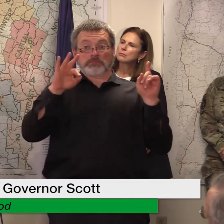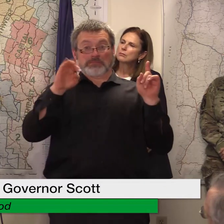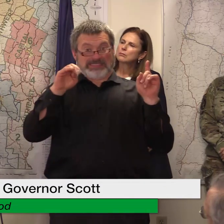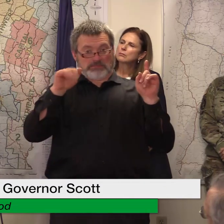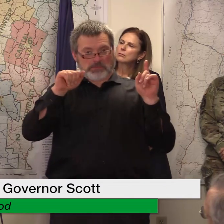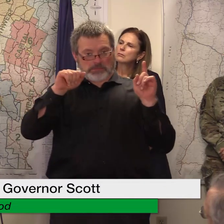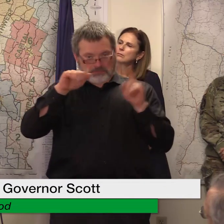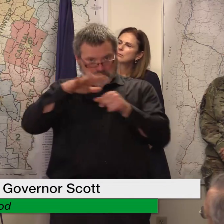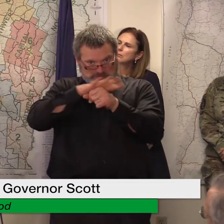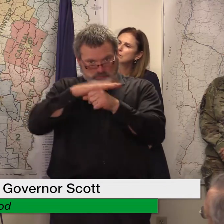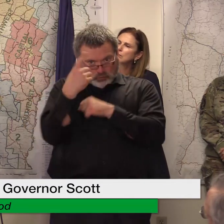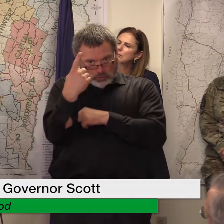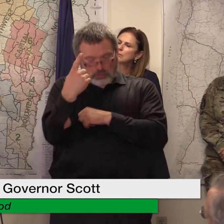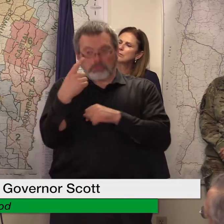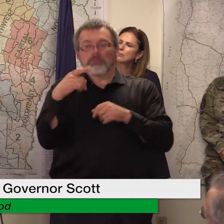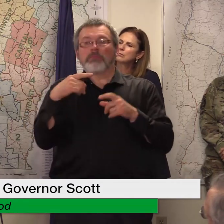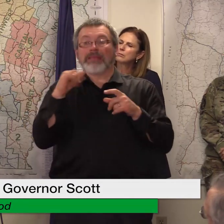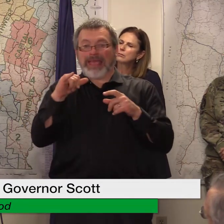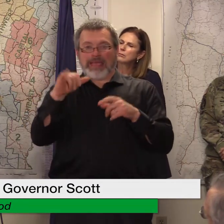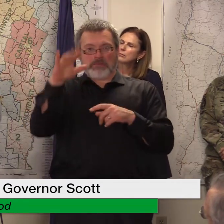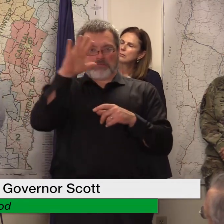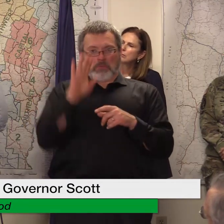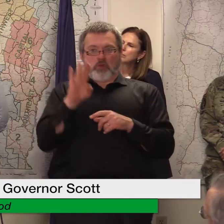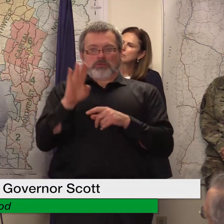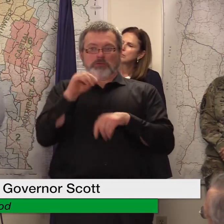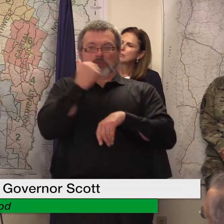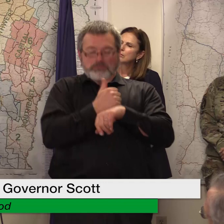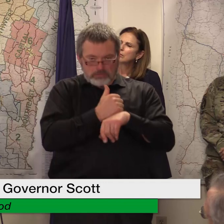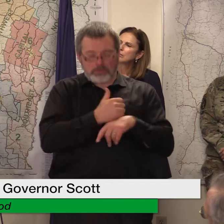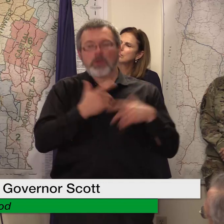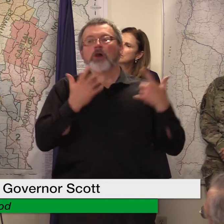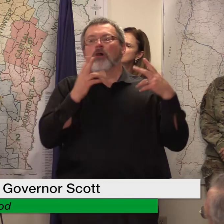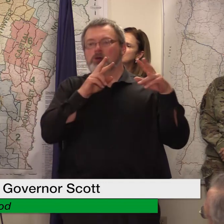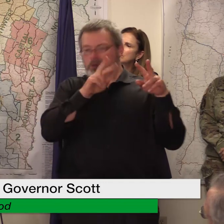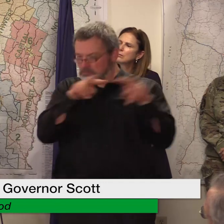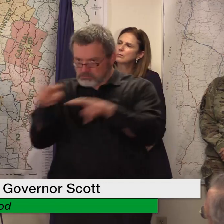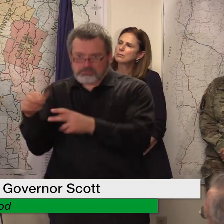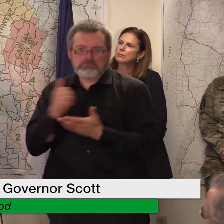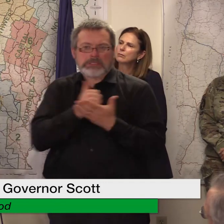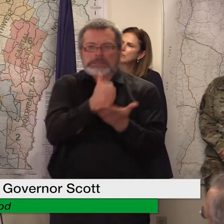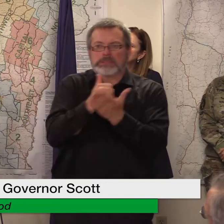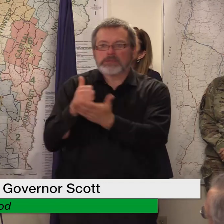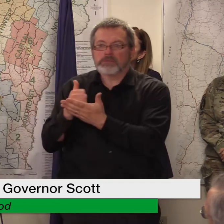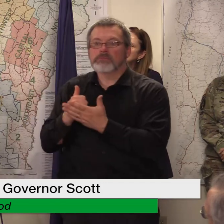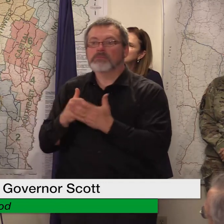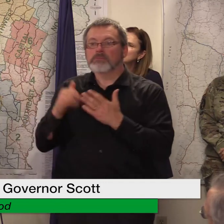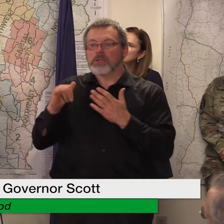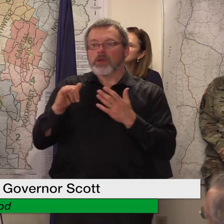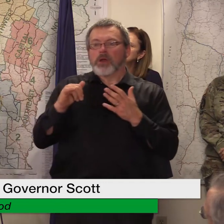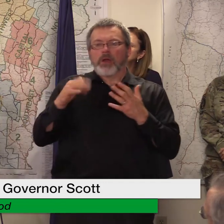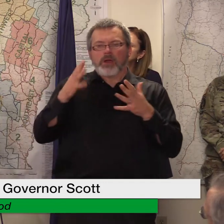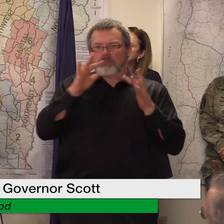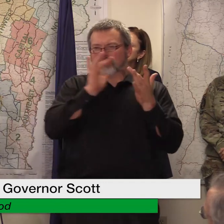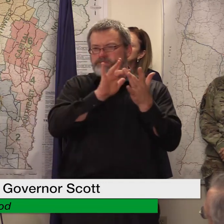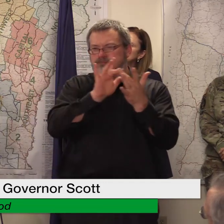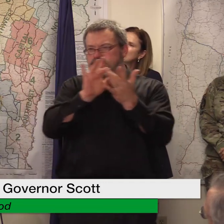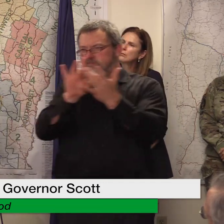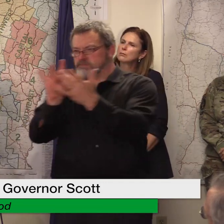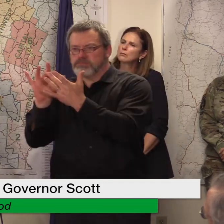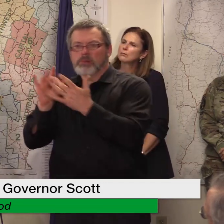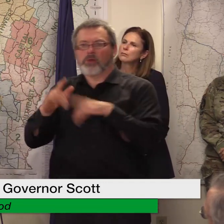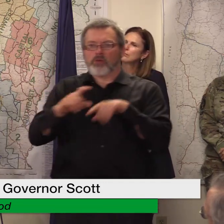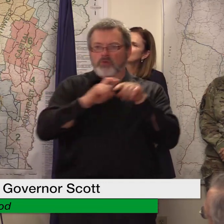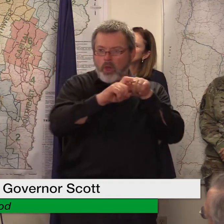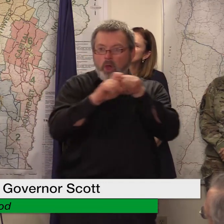here overseeing the individual assistance with the field they do a hundred percent call out anybody that has applied for